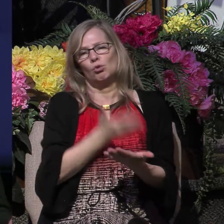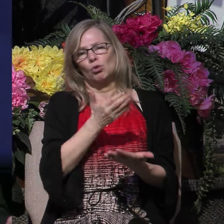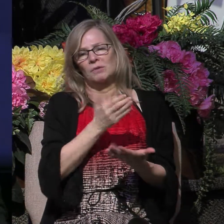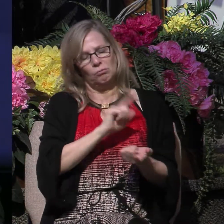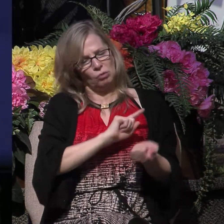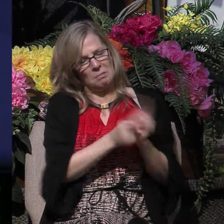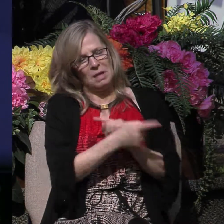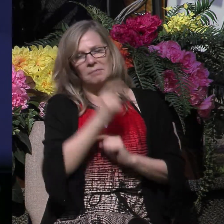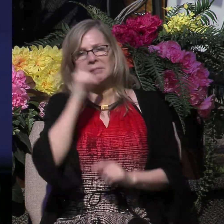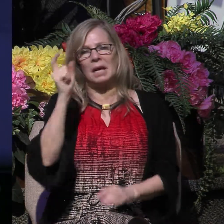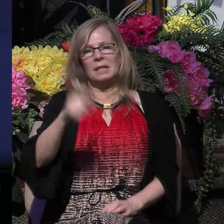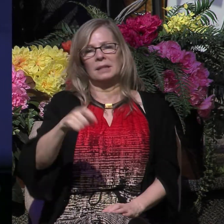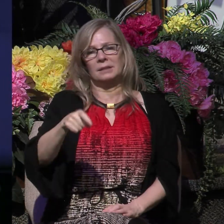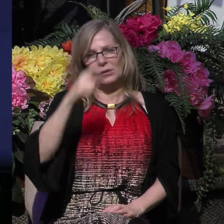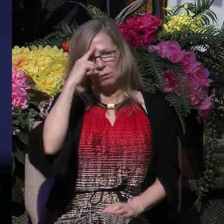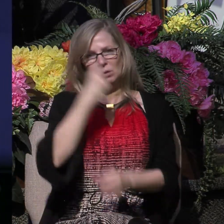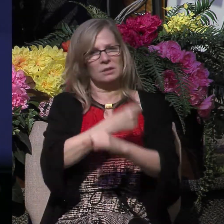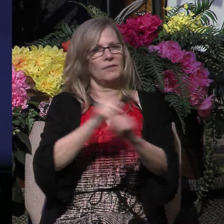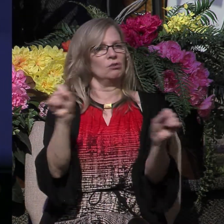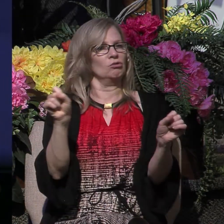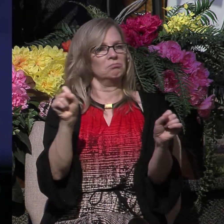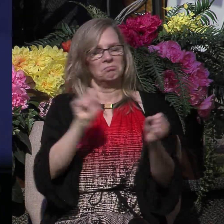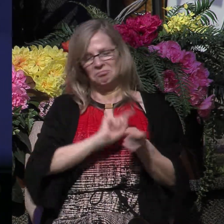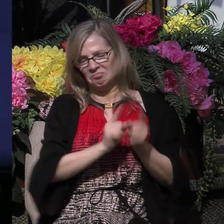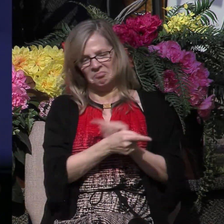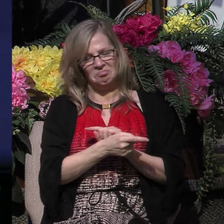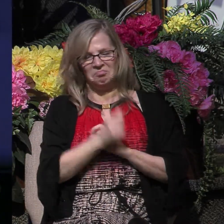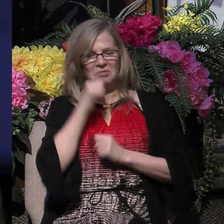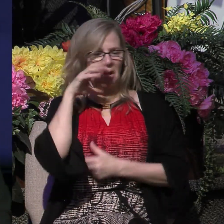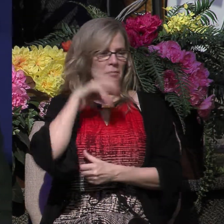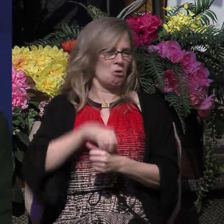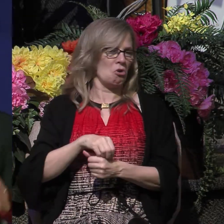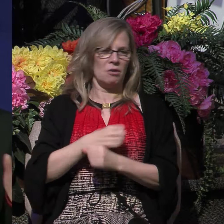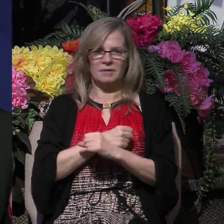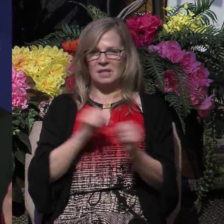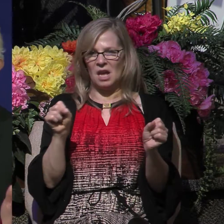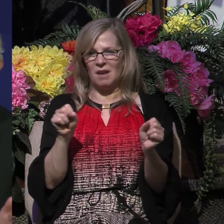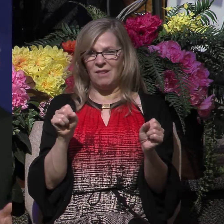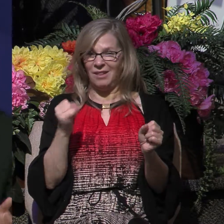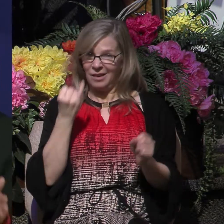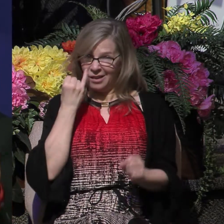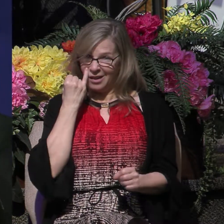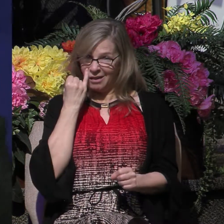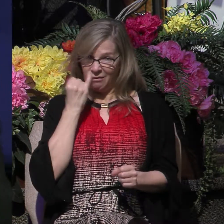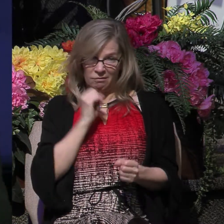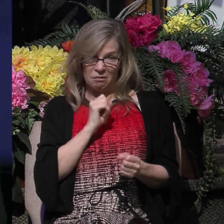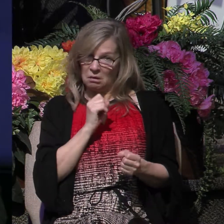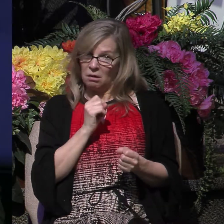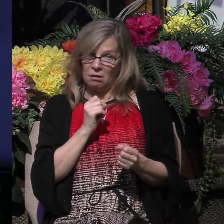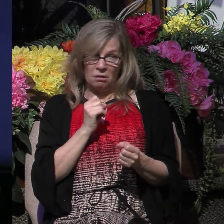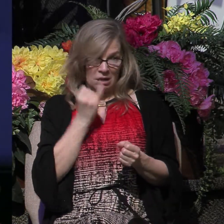necessary for salvation, that repentance isn't a part of saving faith. If it was, Paul would have said it right here.